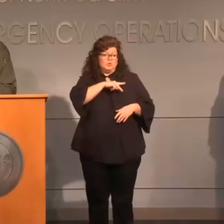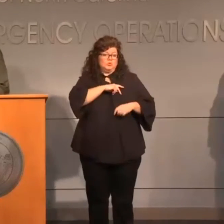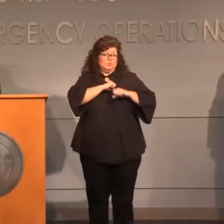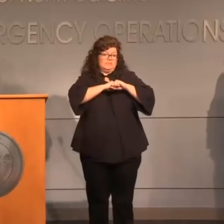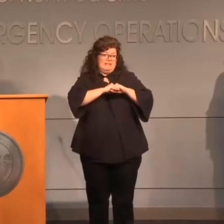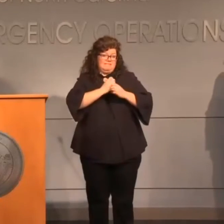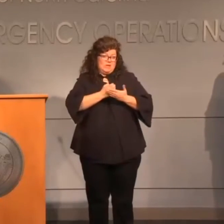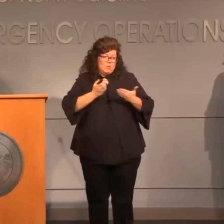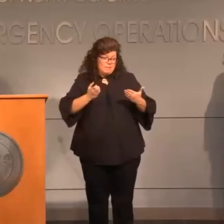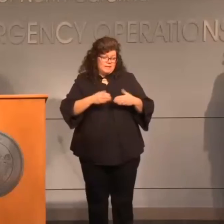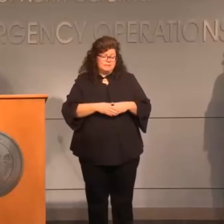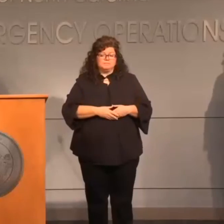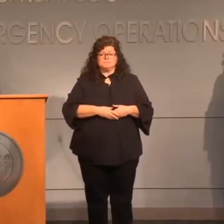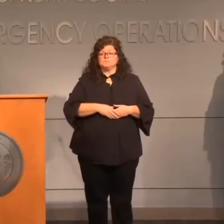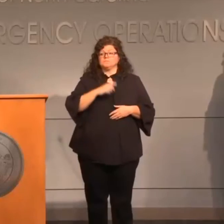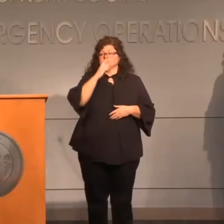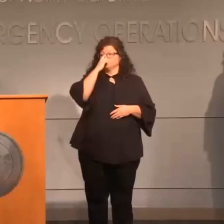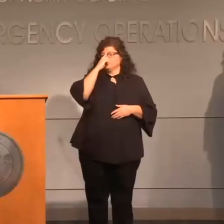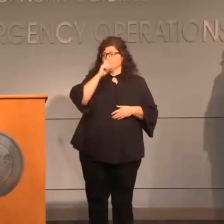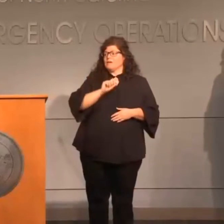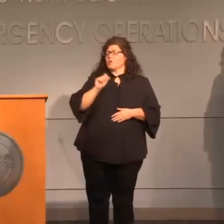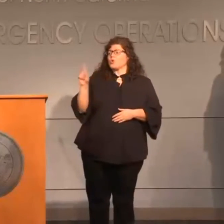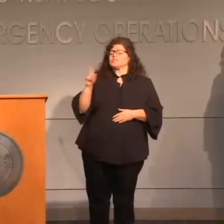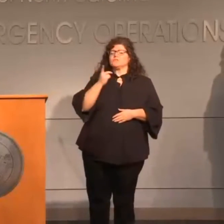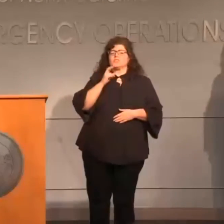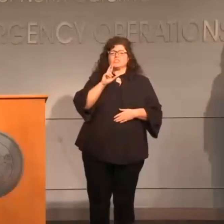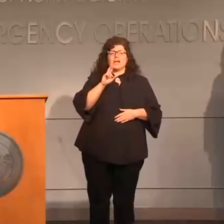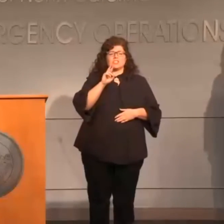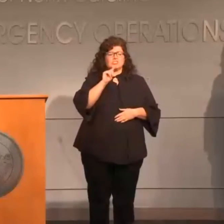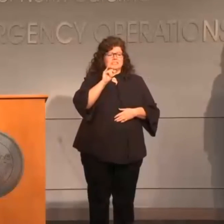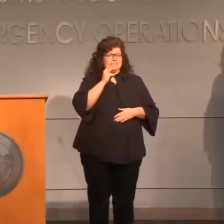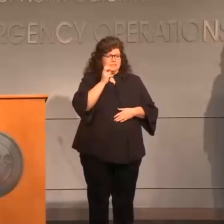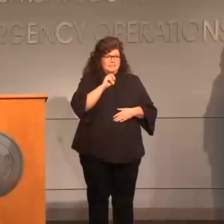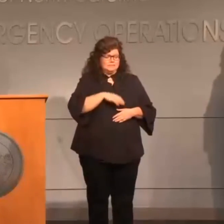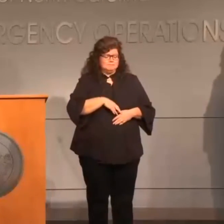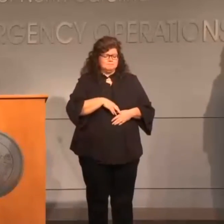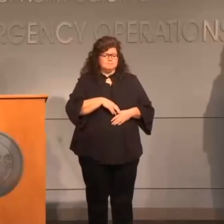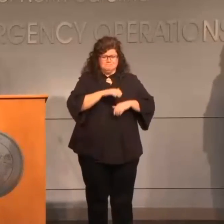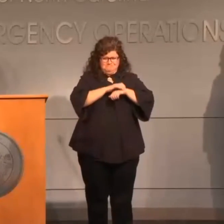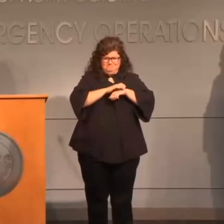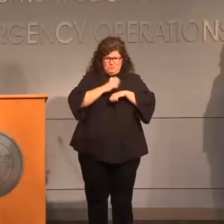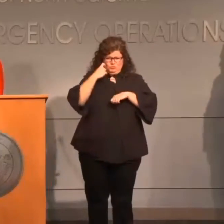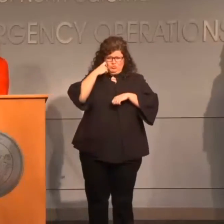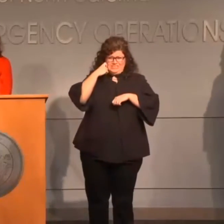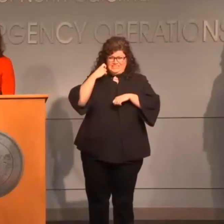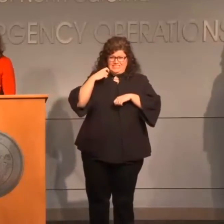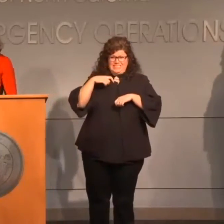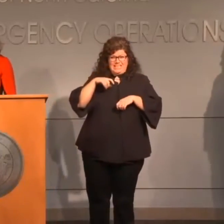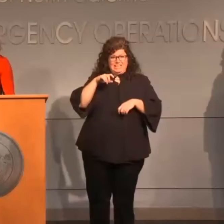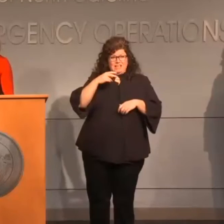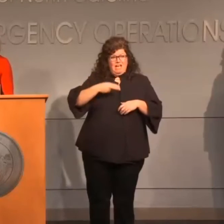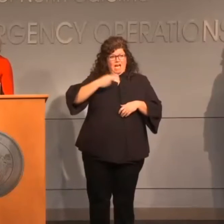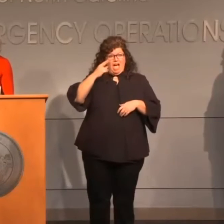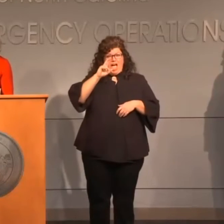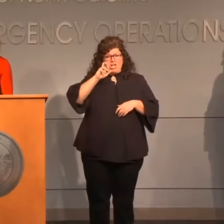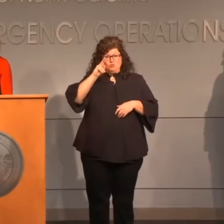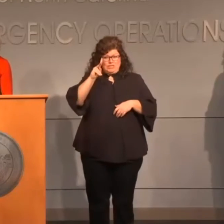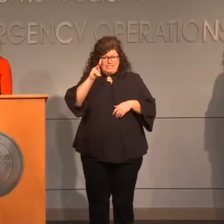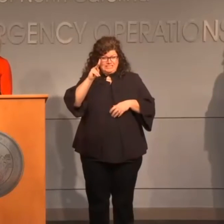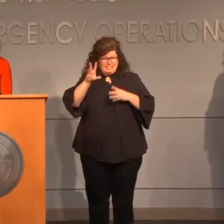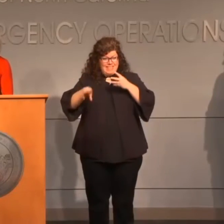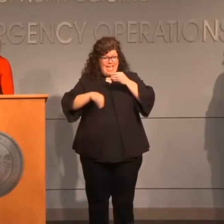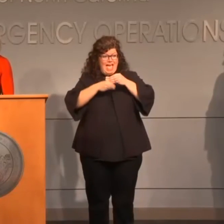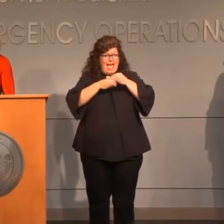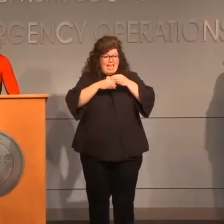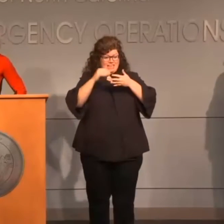This is a question for Dr. Tilson, I believe. England has recently included pregnant women in the high-risk category. Do you have any